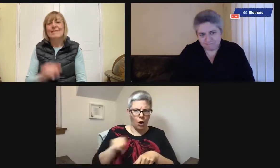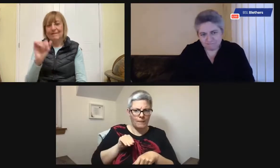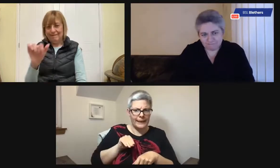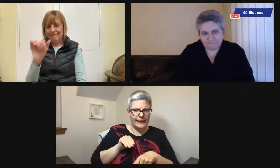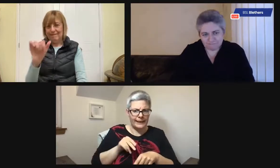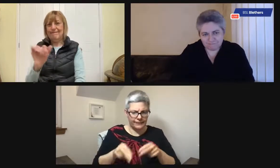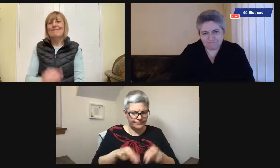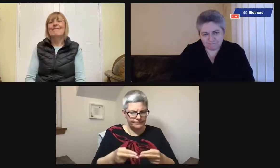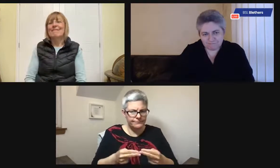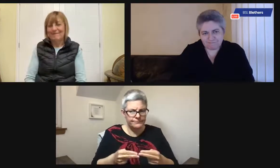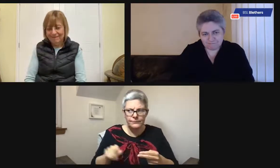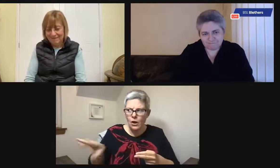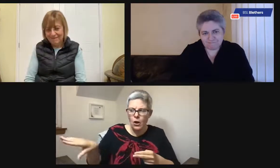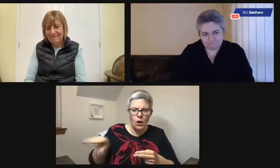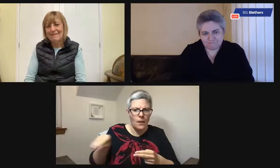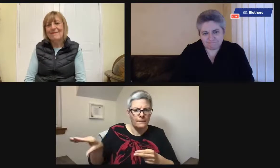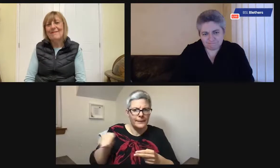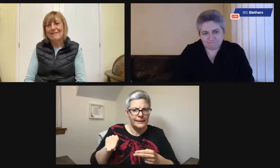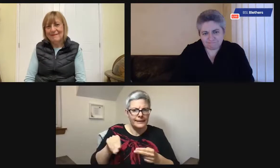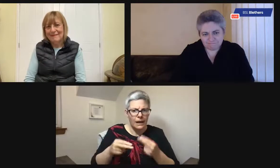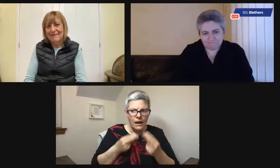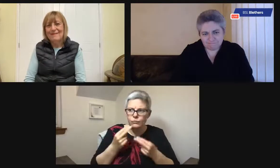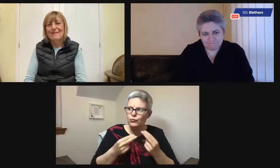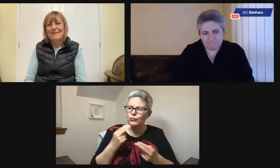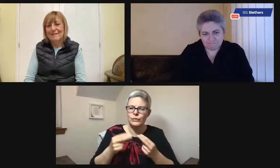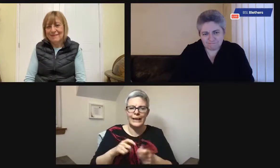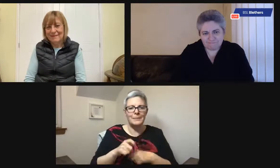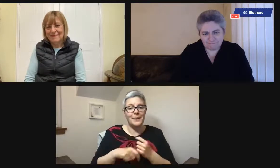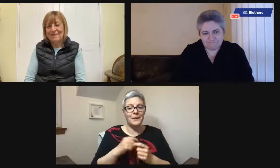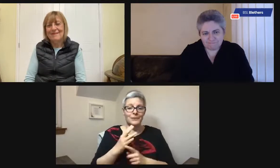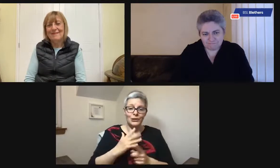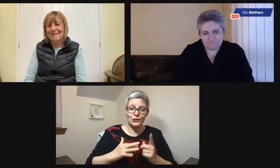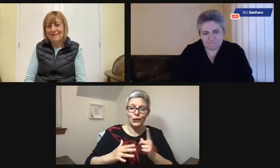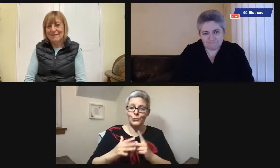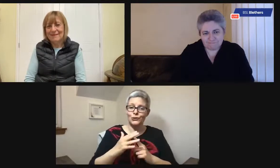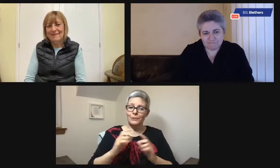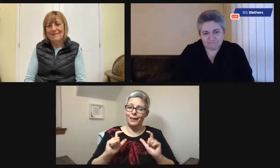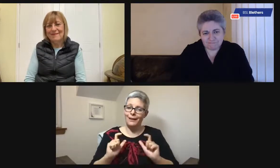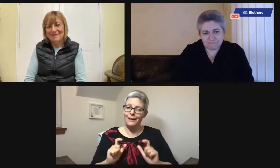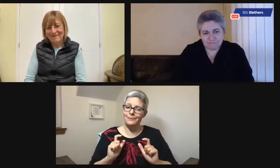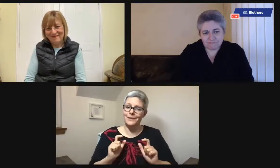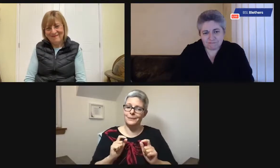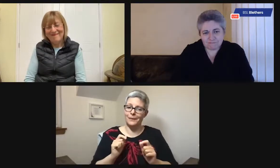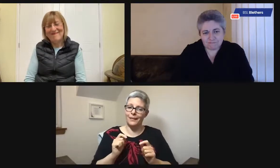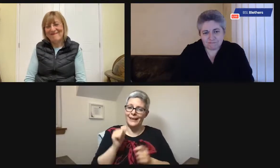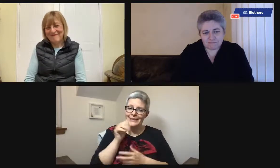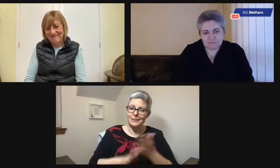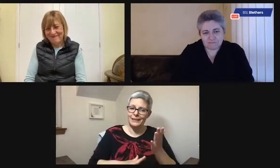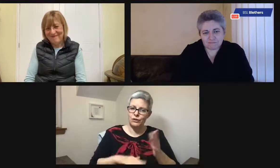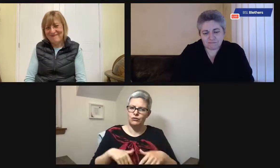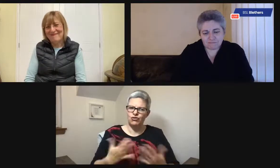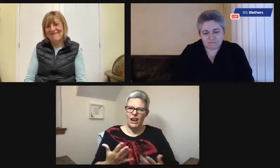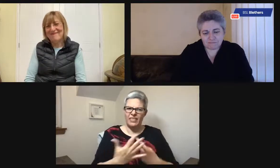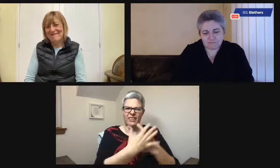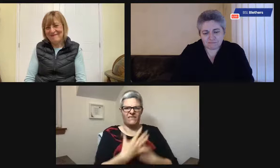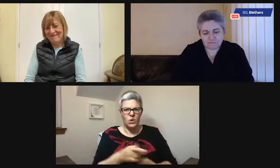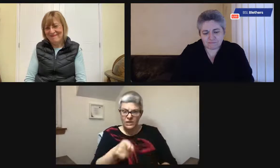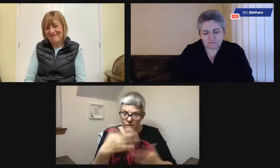You know, if they had some company, they can also copy that company. And it's a sociable, comfortable